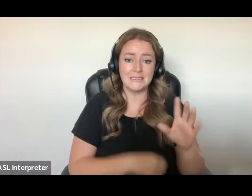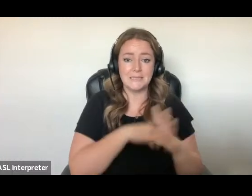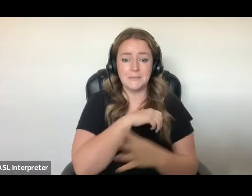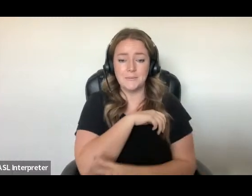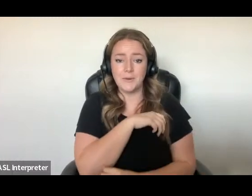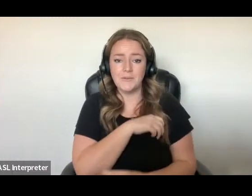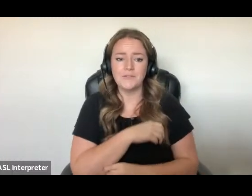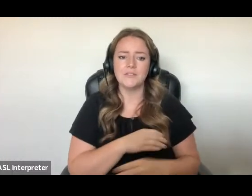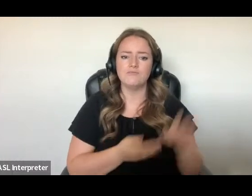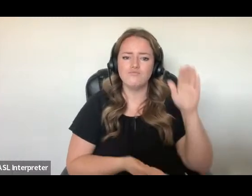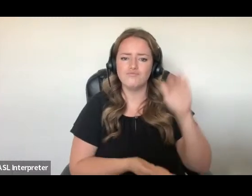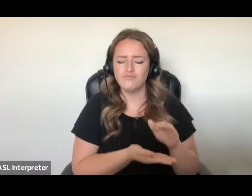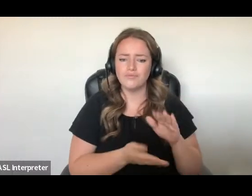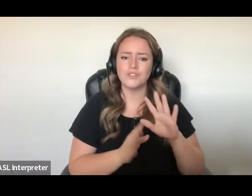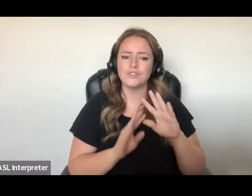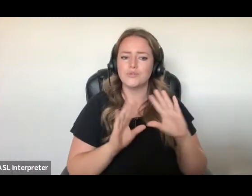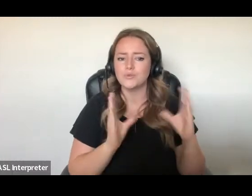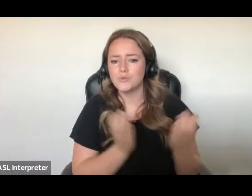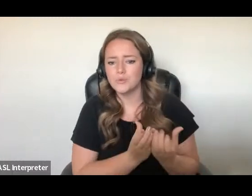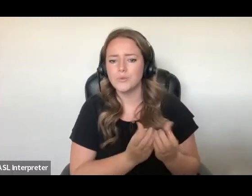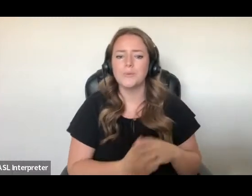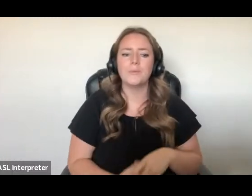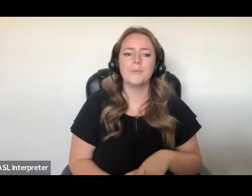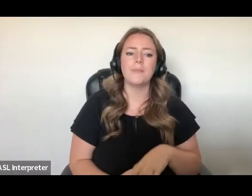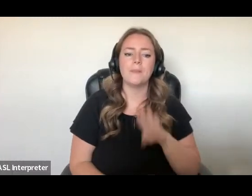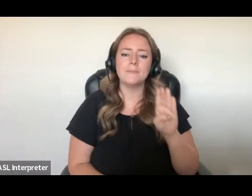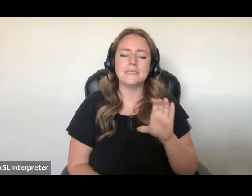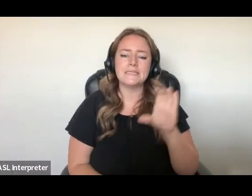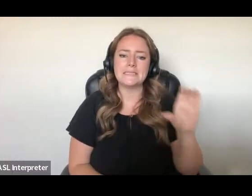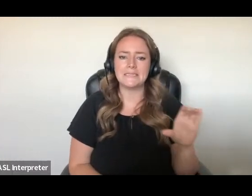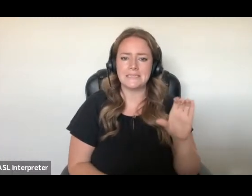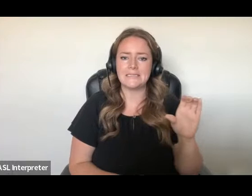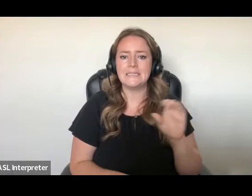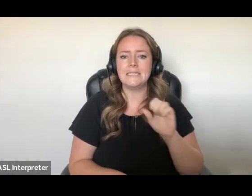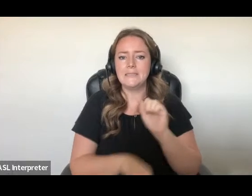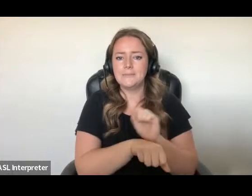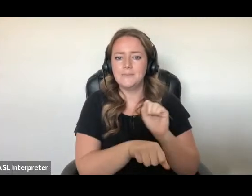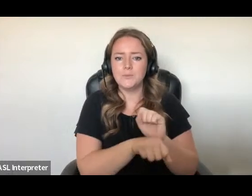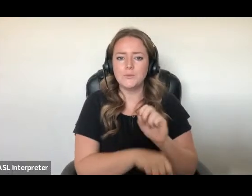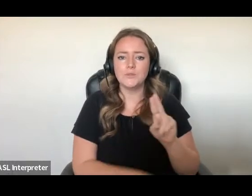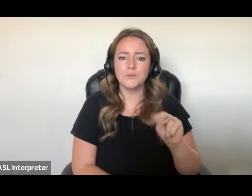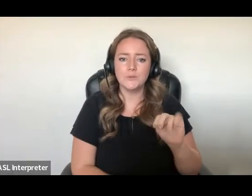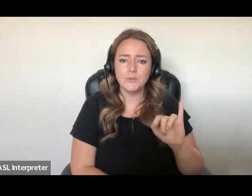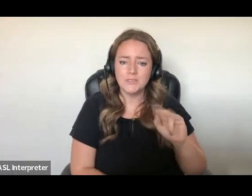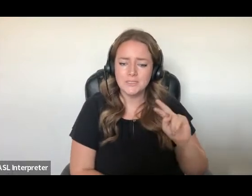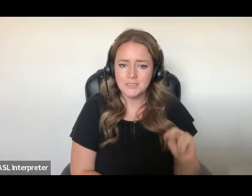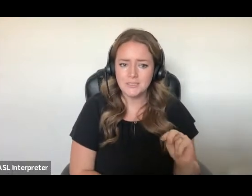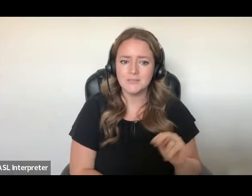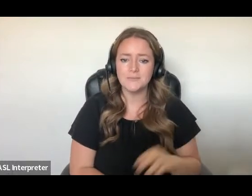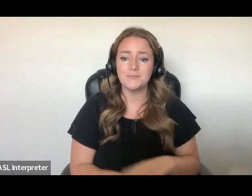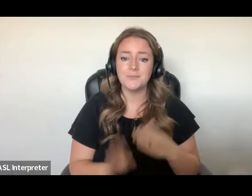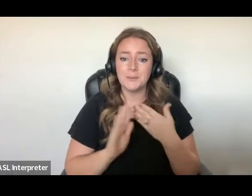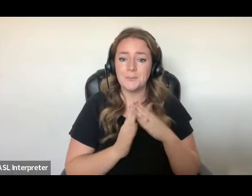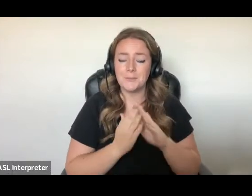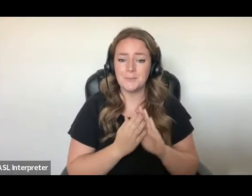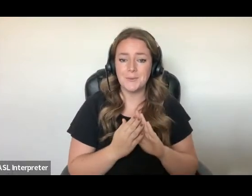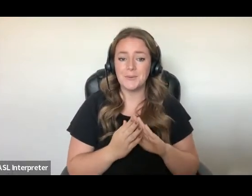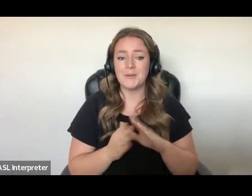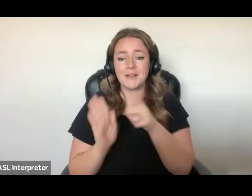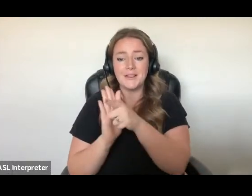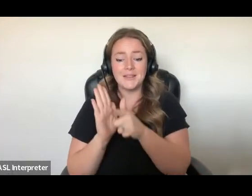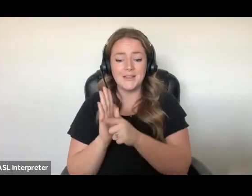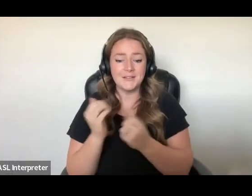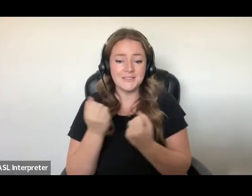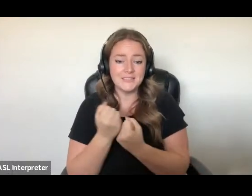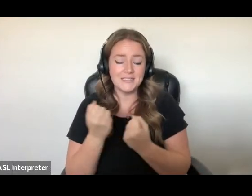Legal Services, BC General Employees Union, Community Legal Assistance Society, Justice for